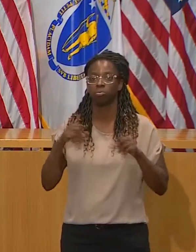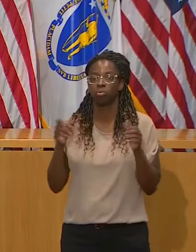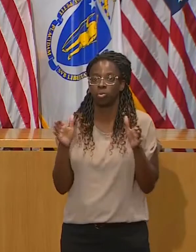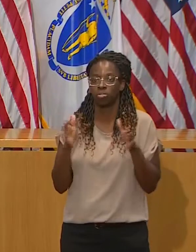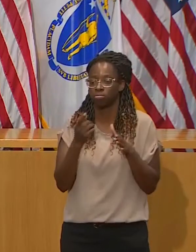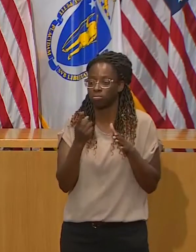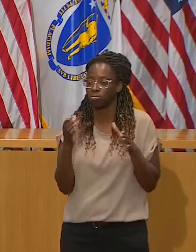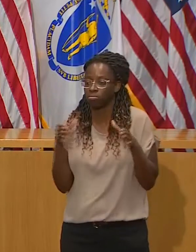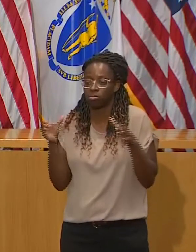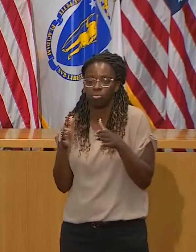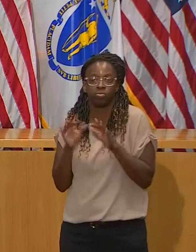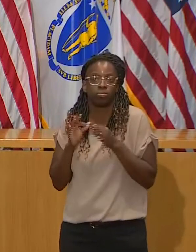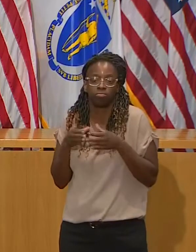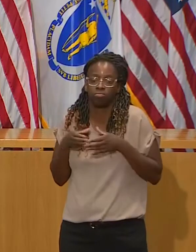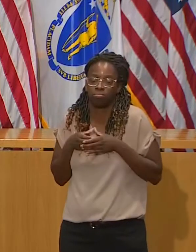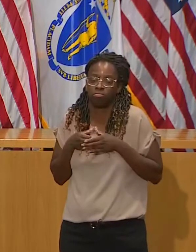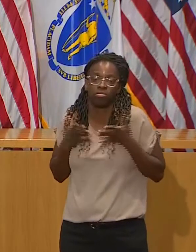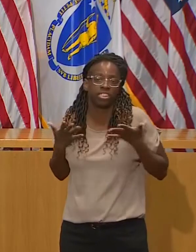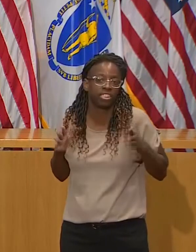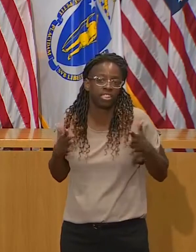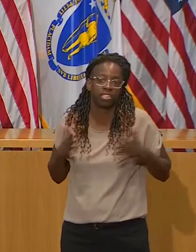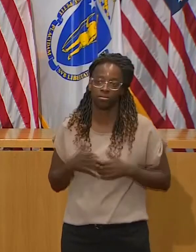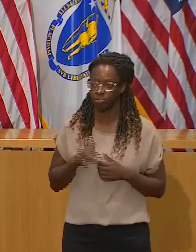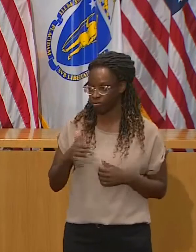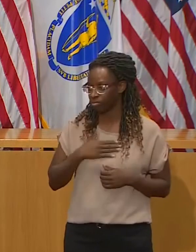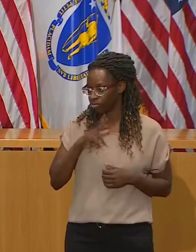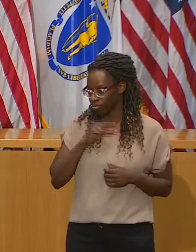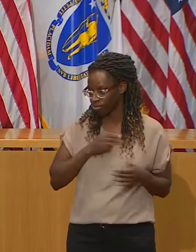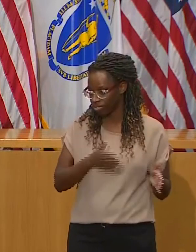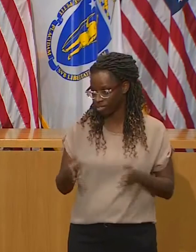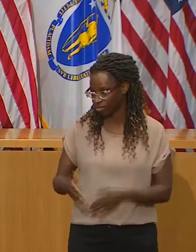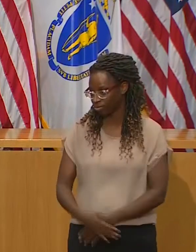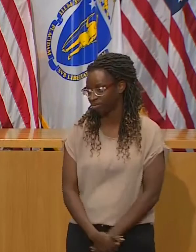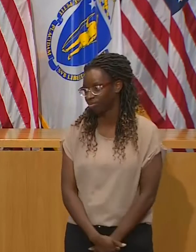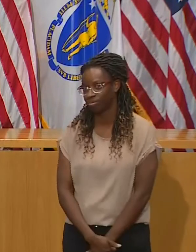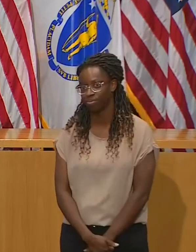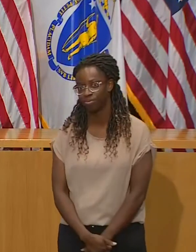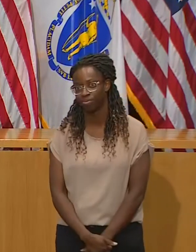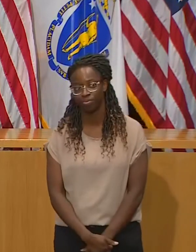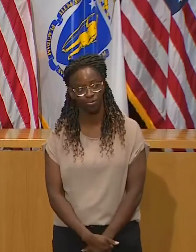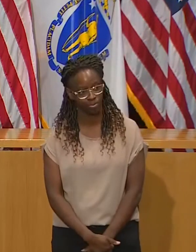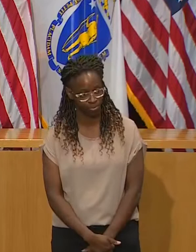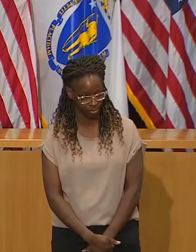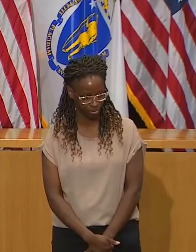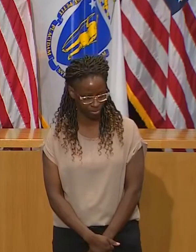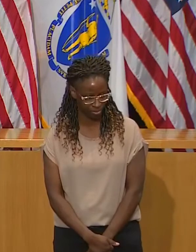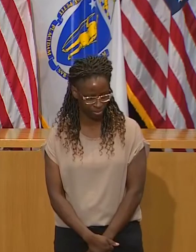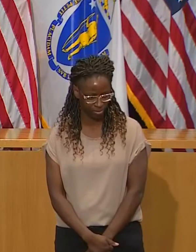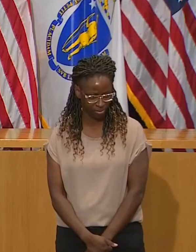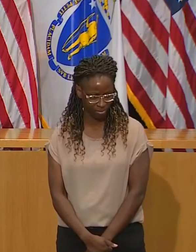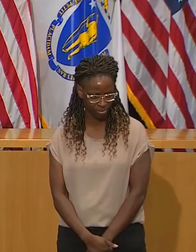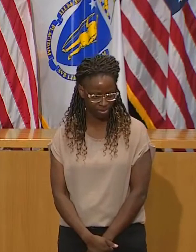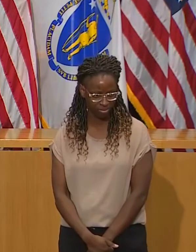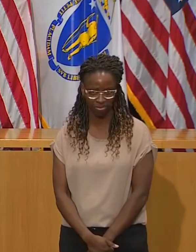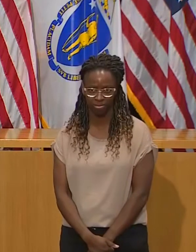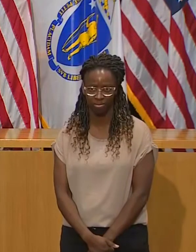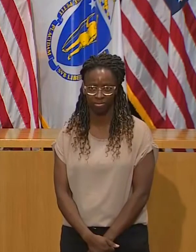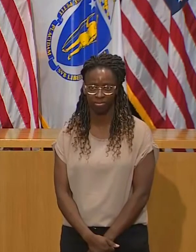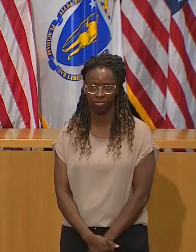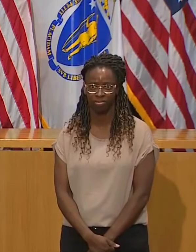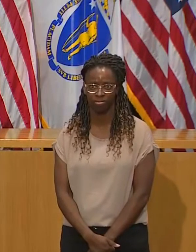you've expressed faith that people will follow the guidance that it's not there. It is just guidance. It's not mandatory. Well,